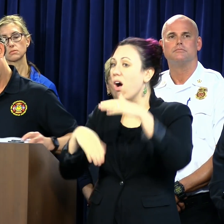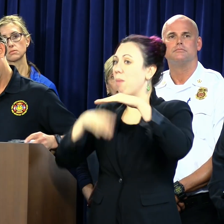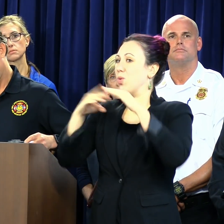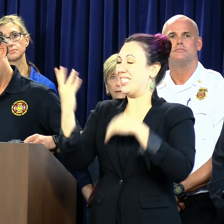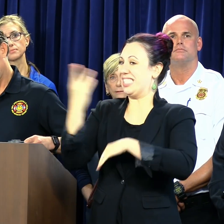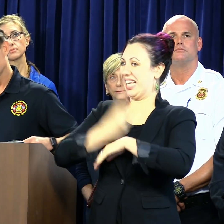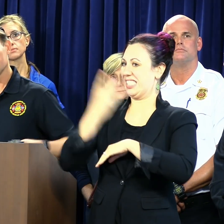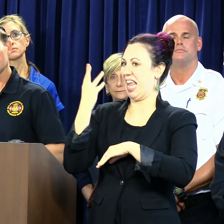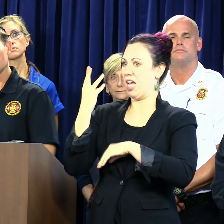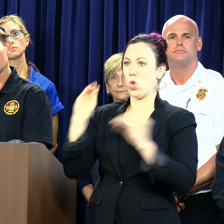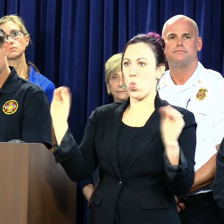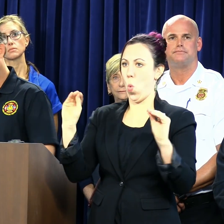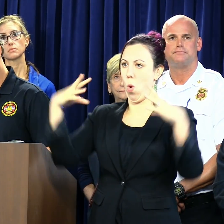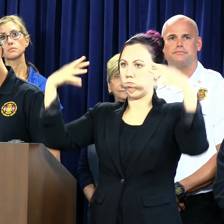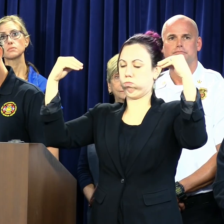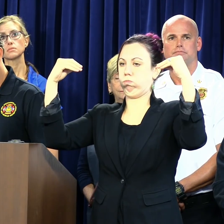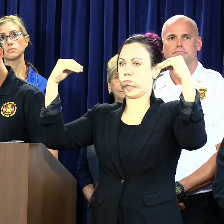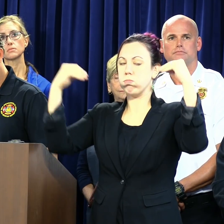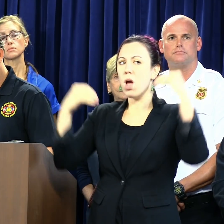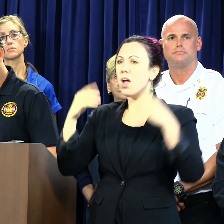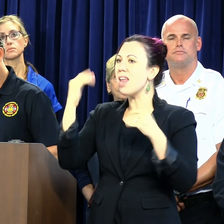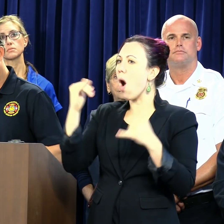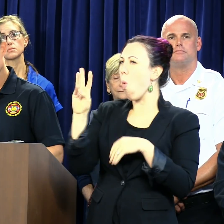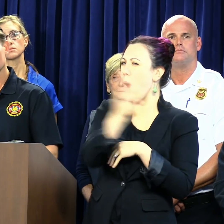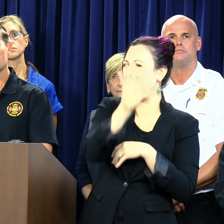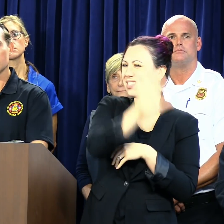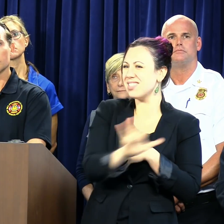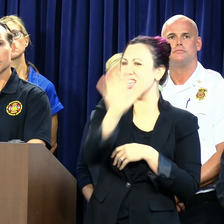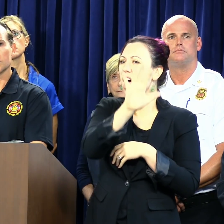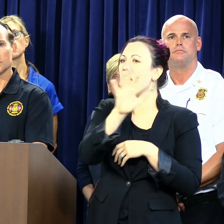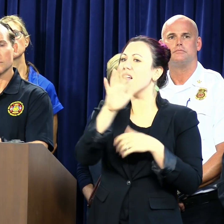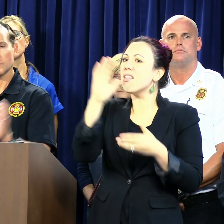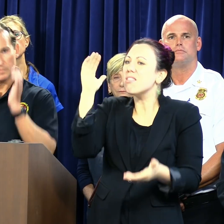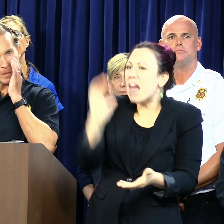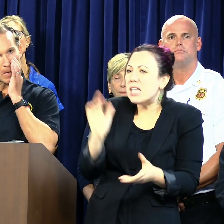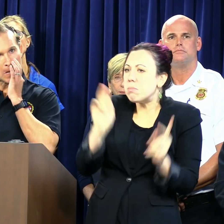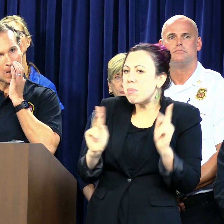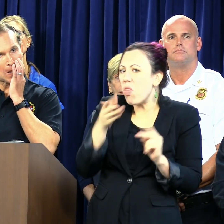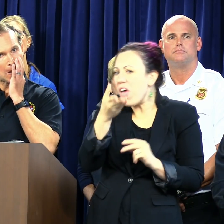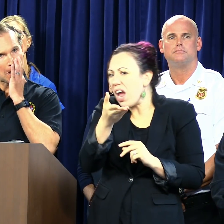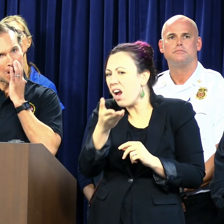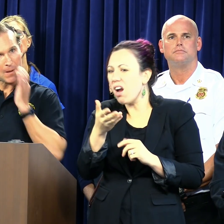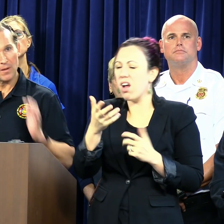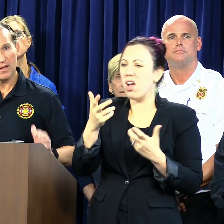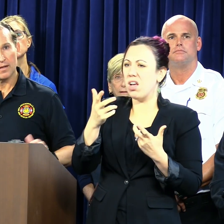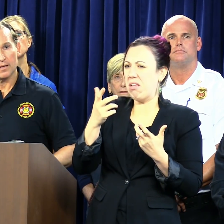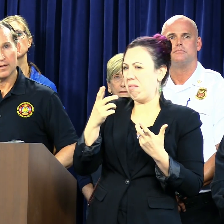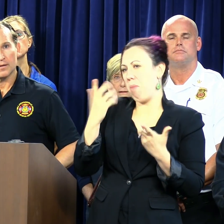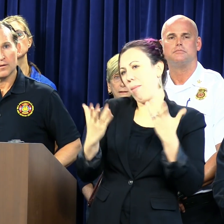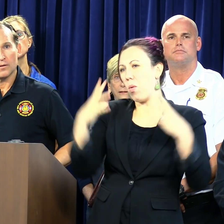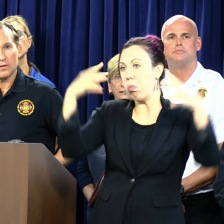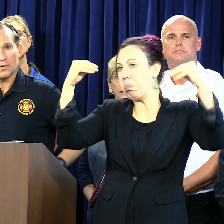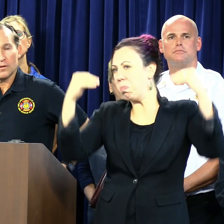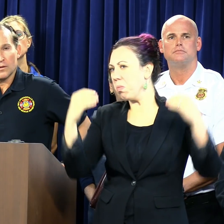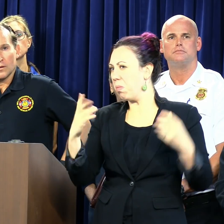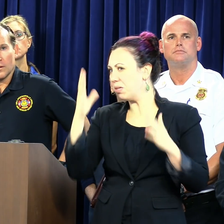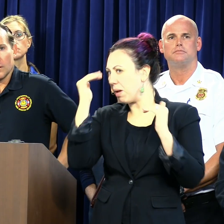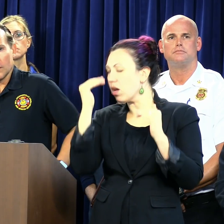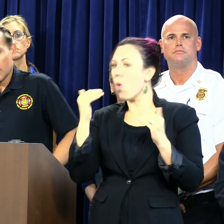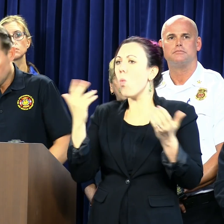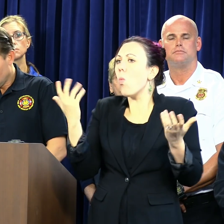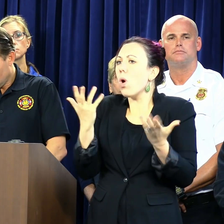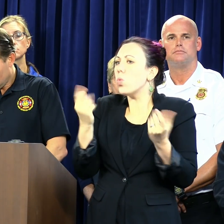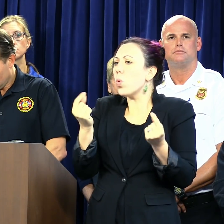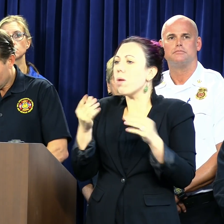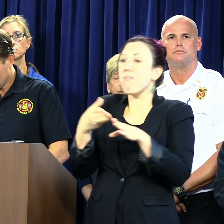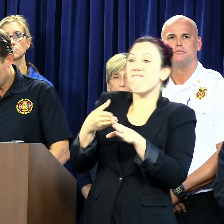expecting impacts on the west side. This current, a lot of low population density areas, older infrastructure. What's being done on the front end to sort